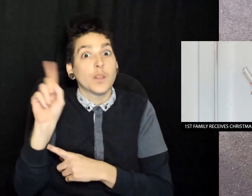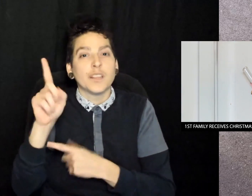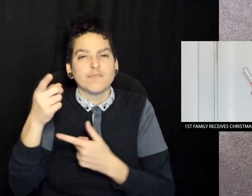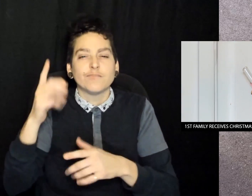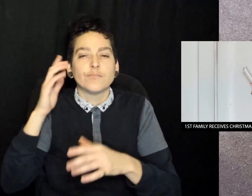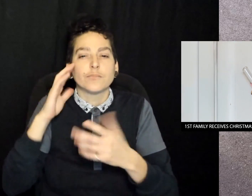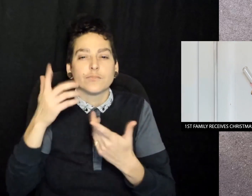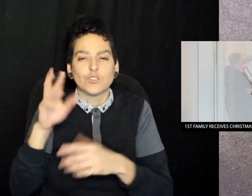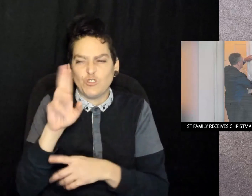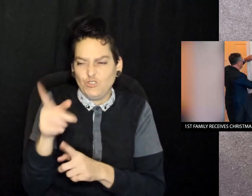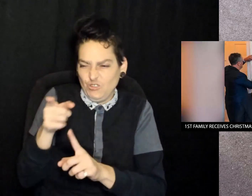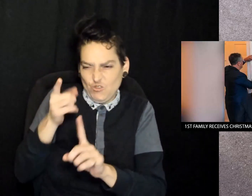vice presidential residence.